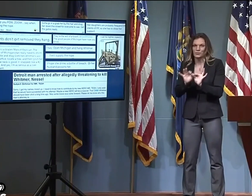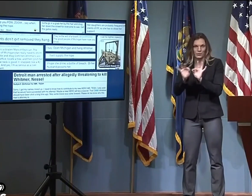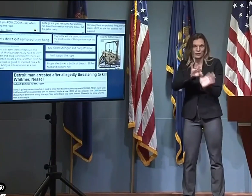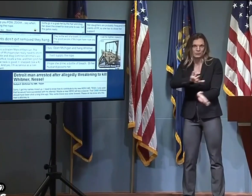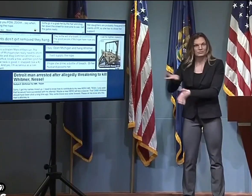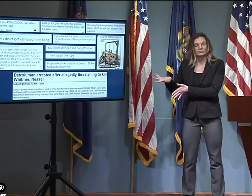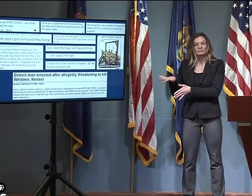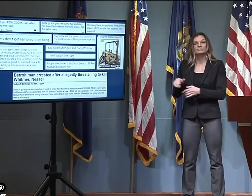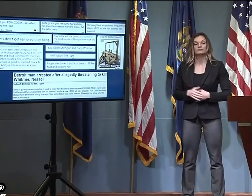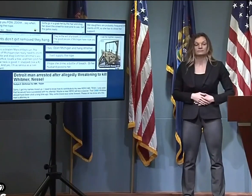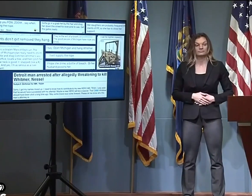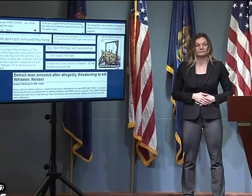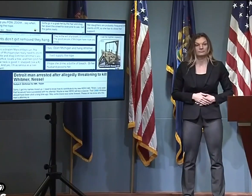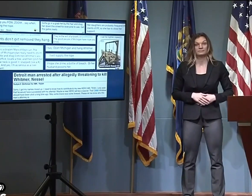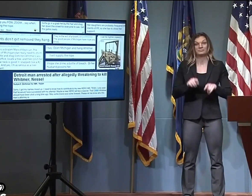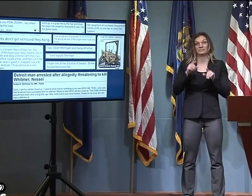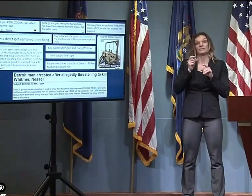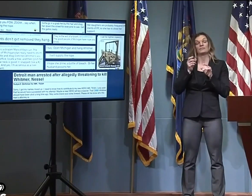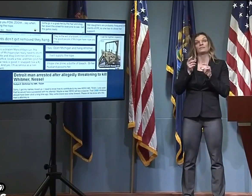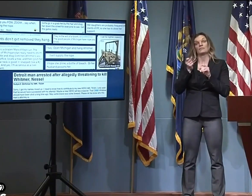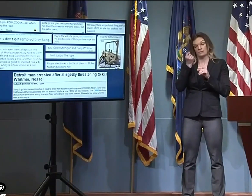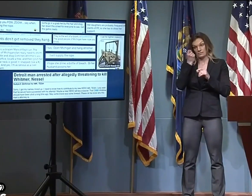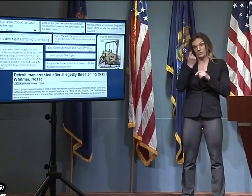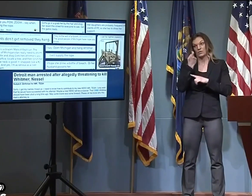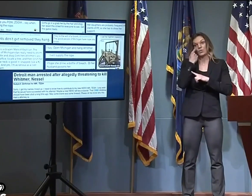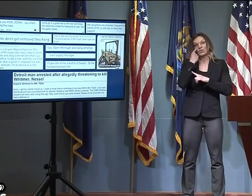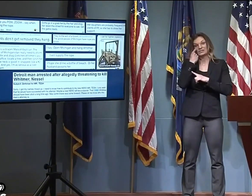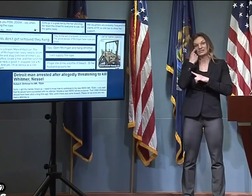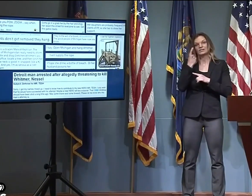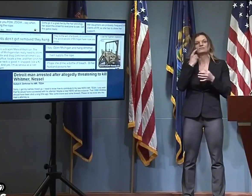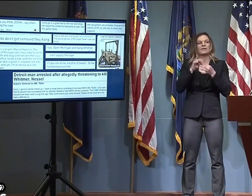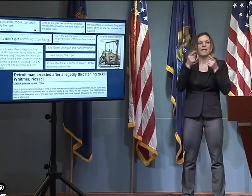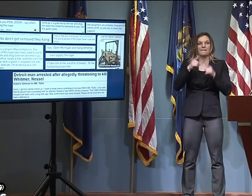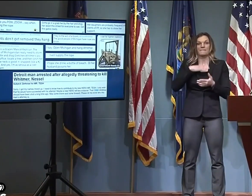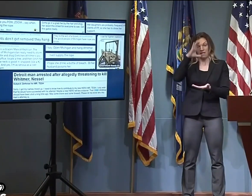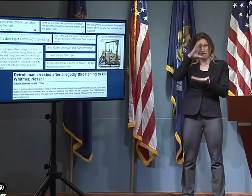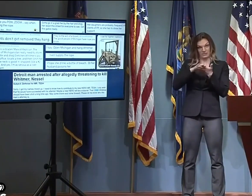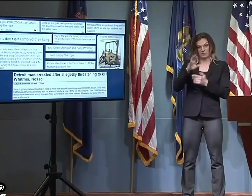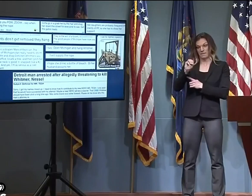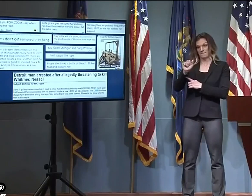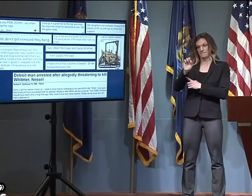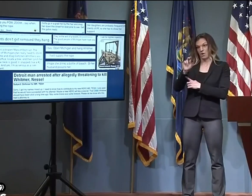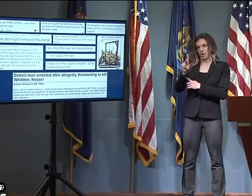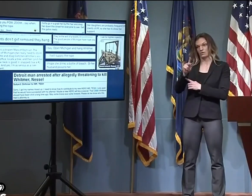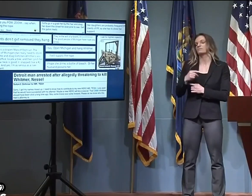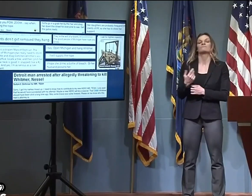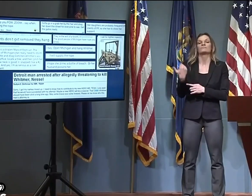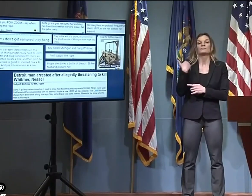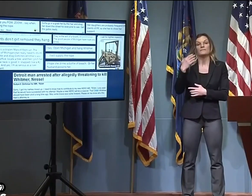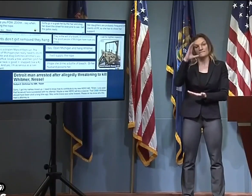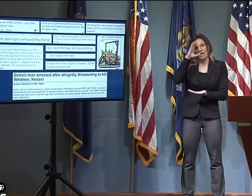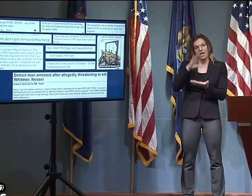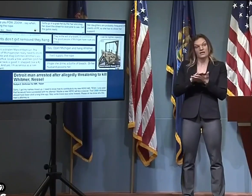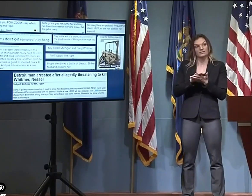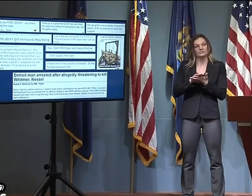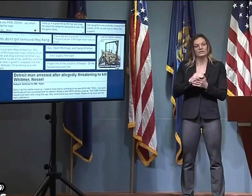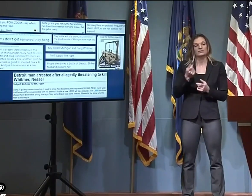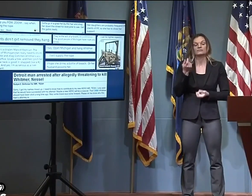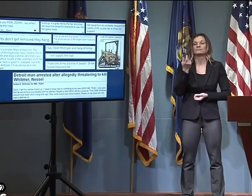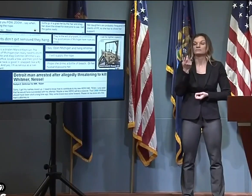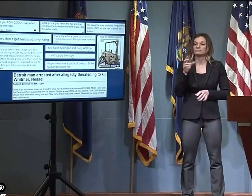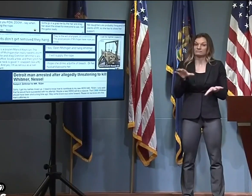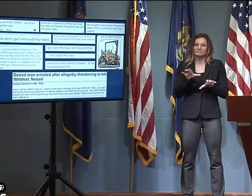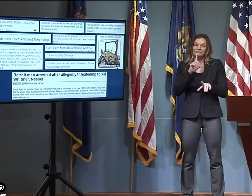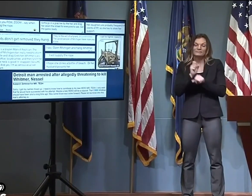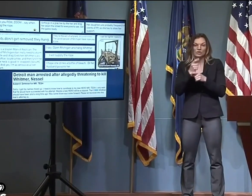That said, I do feel compelled to address the most recent one about my husband, Mark. My husband made